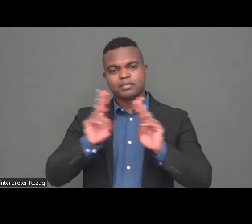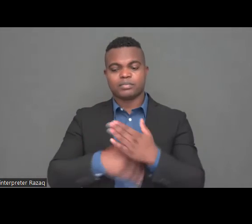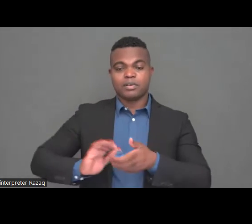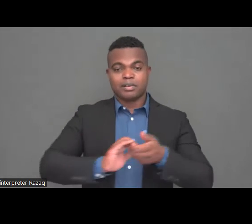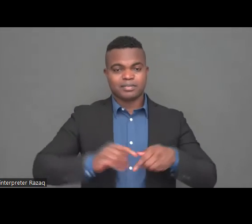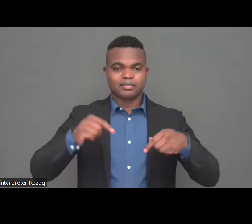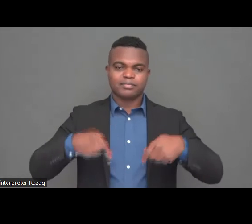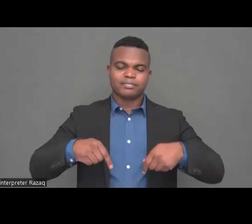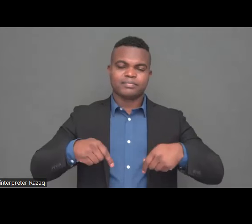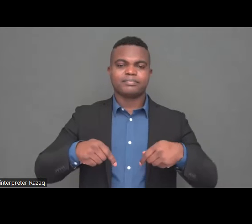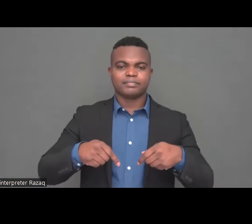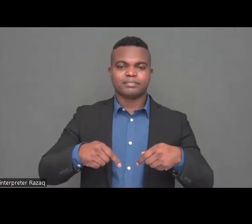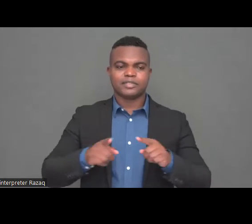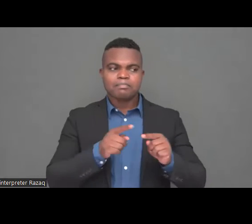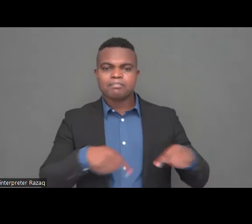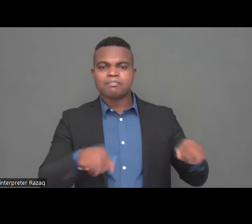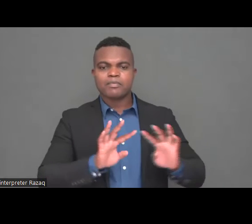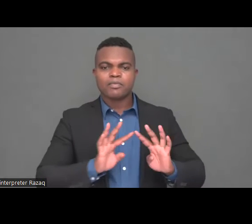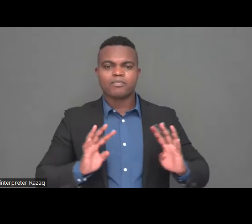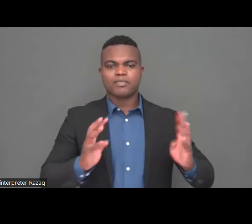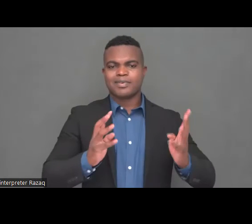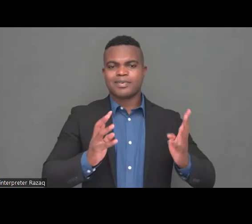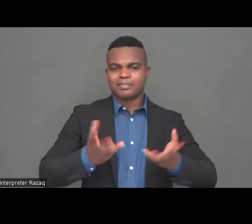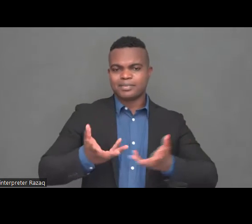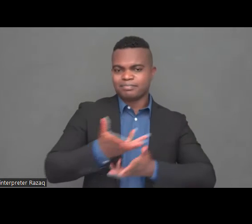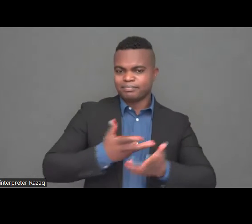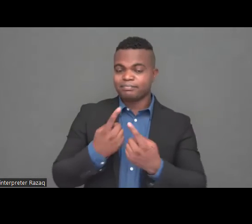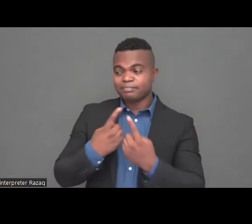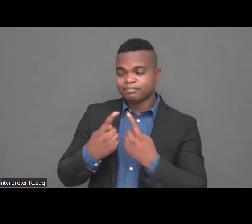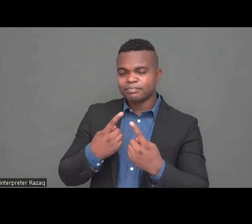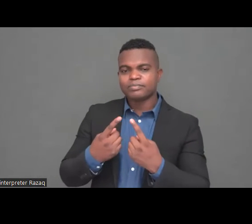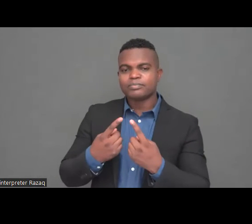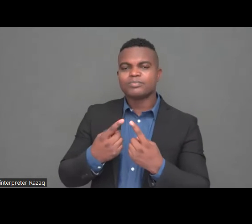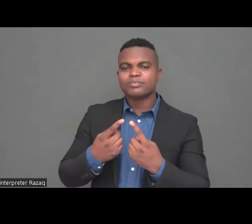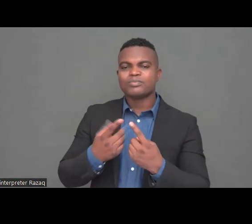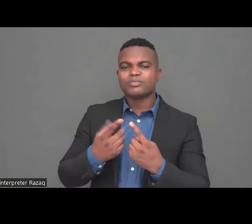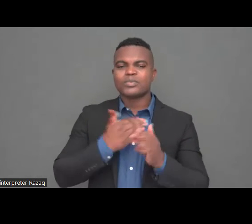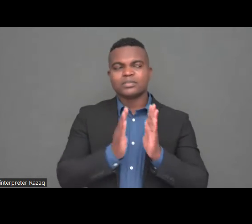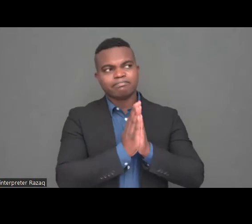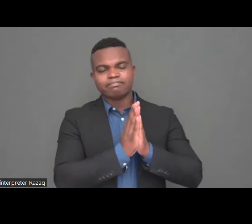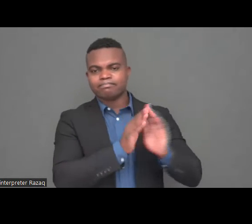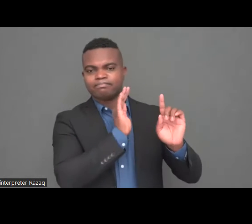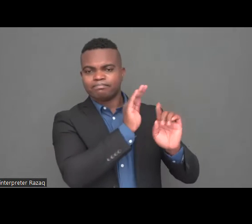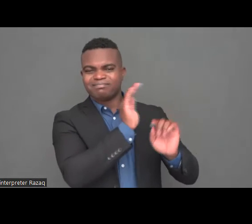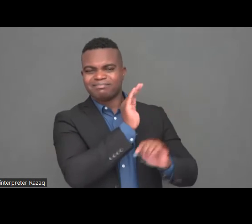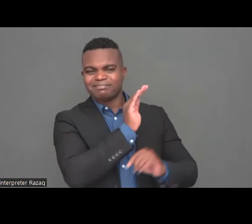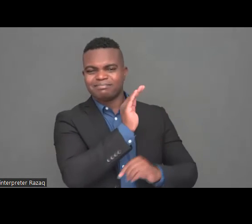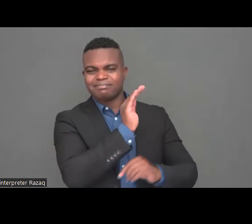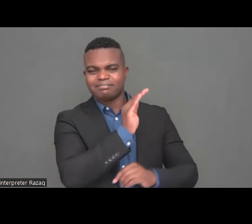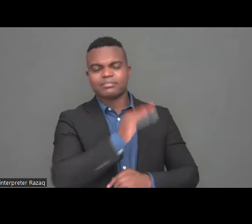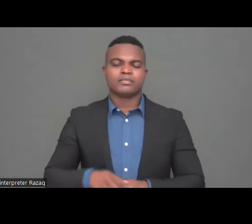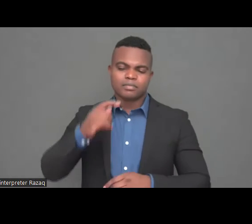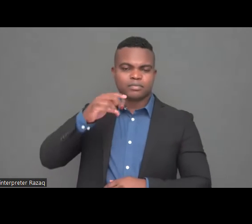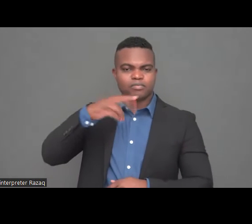war action in Ukraine and also have called on humanitarian actors to